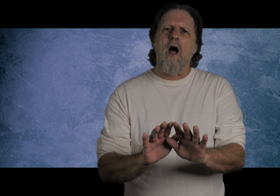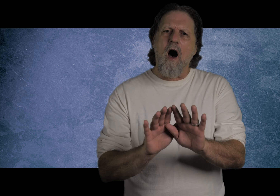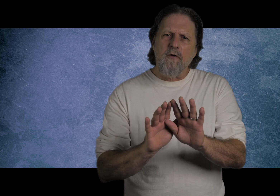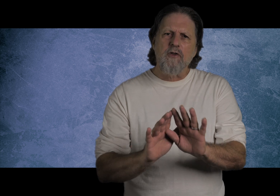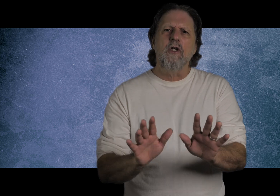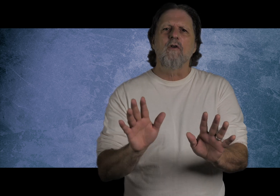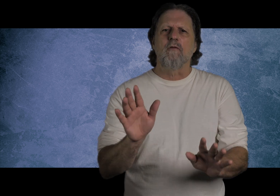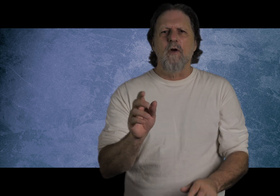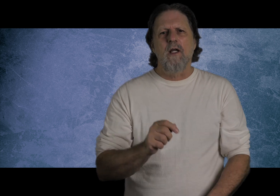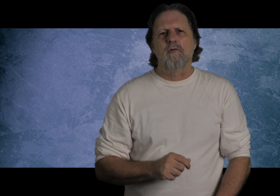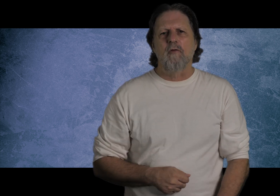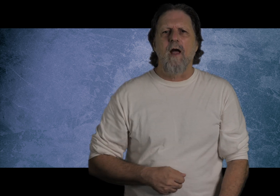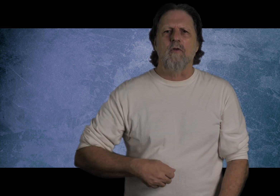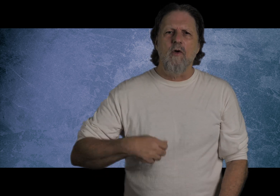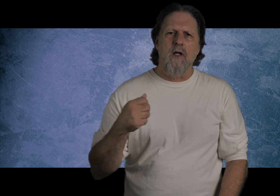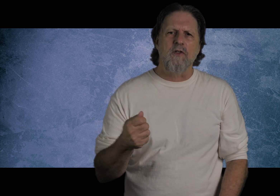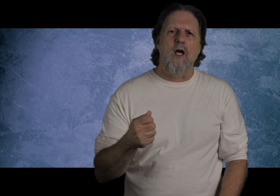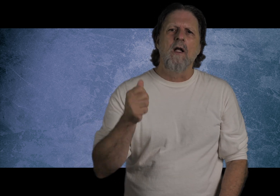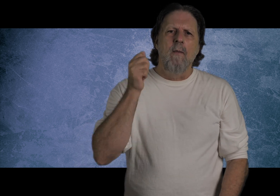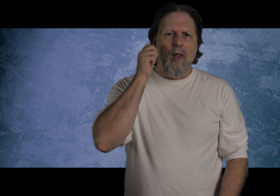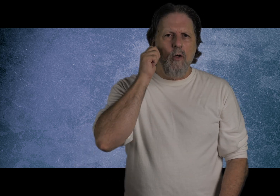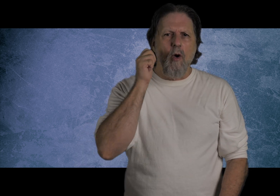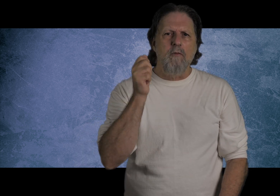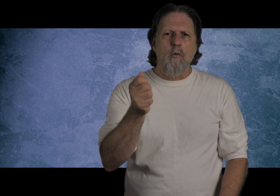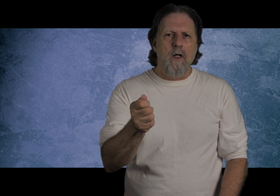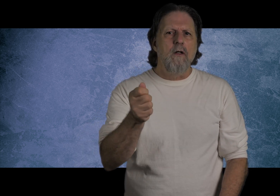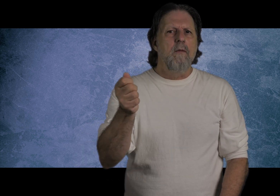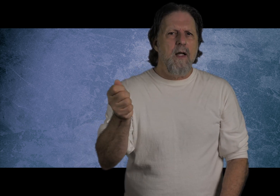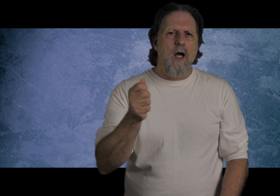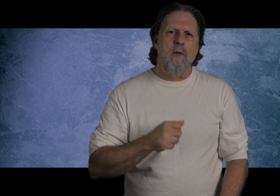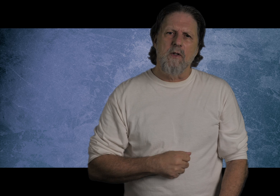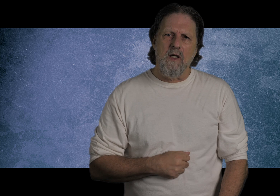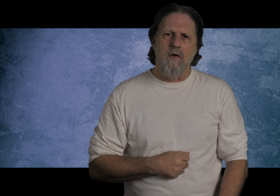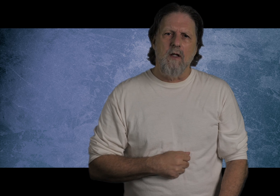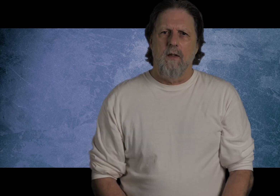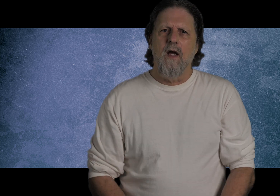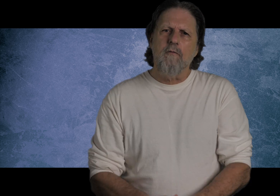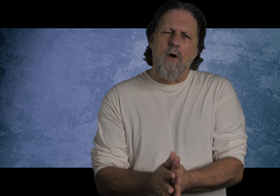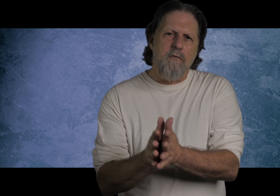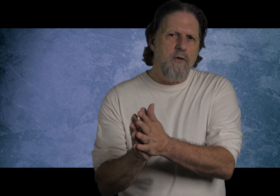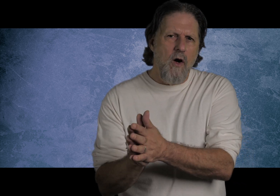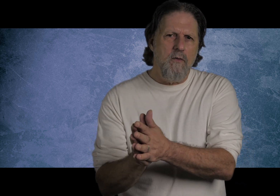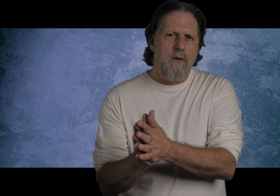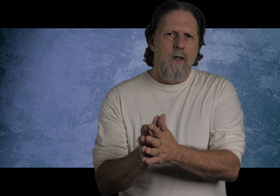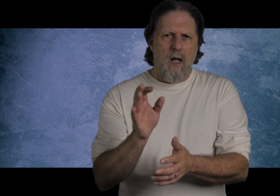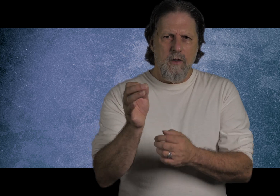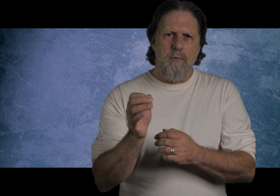offers to you the free gift of life through His Son, and whoever will may come and receive it. Therefore, if you don't, and you